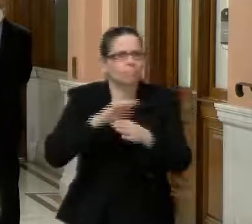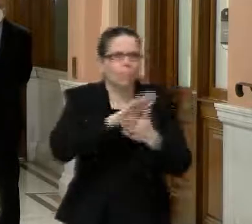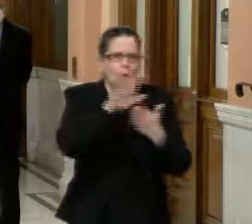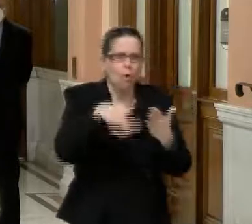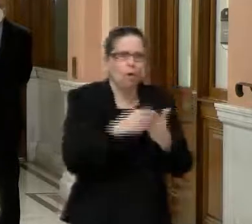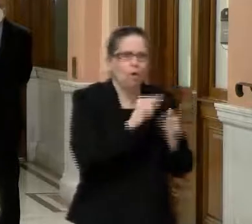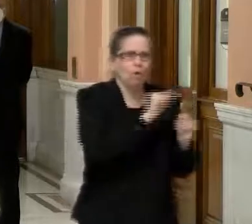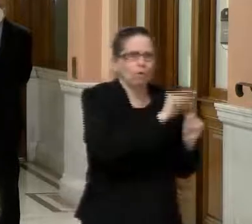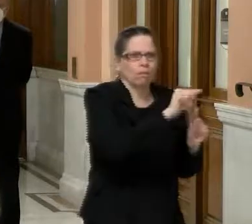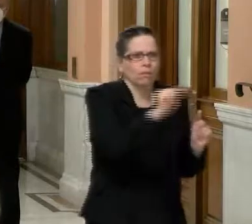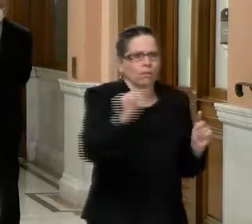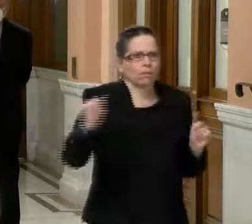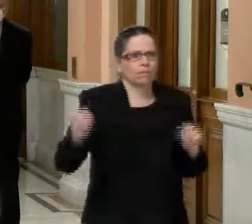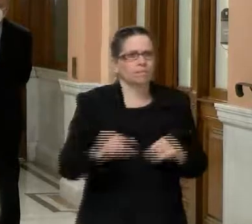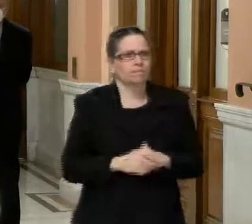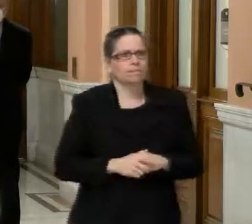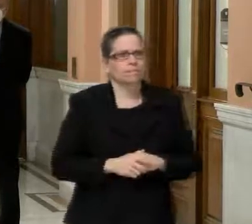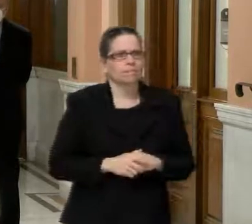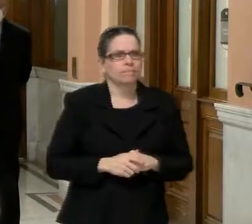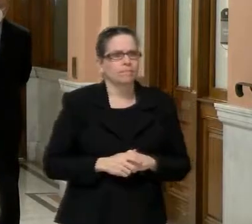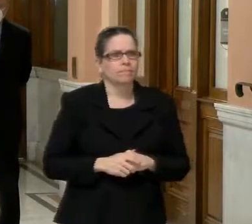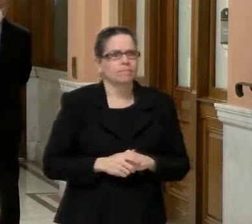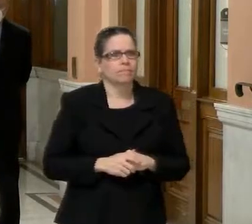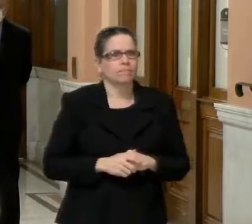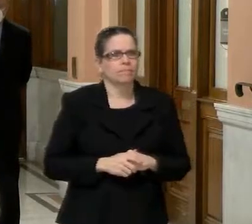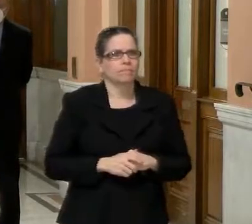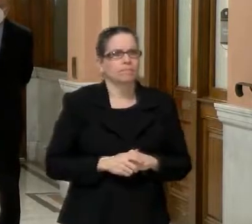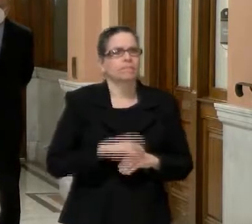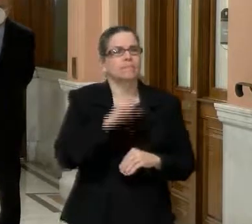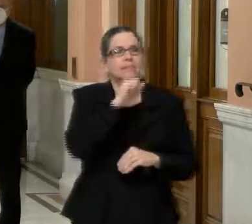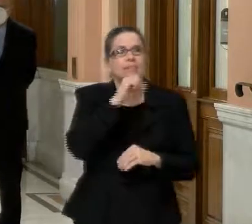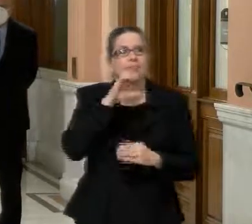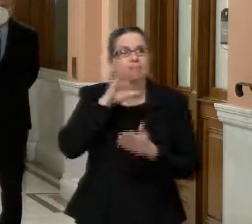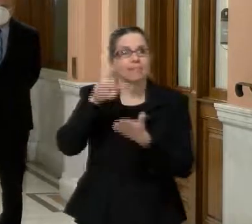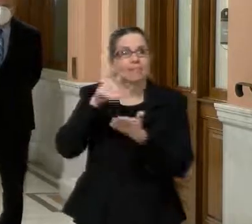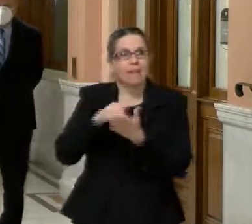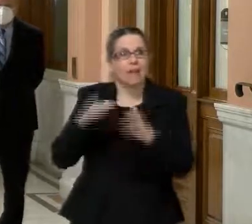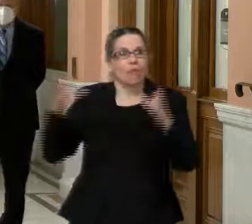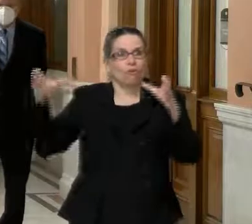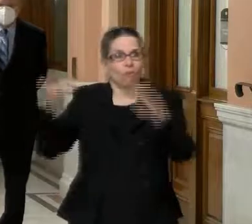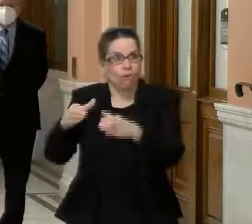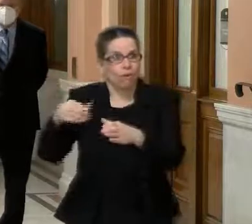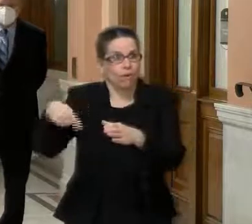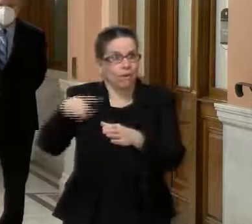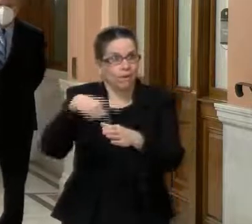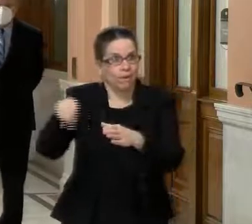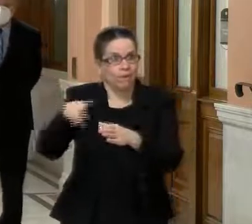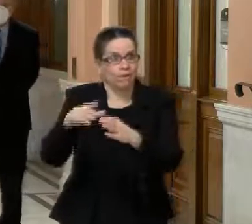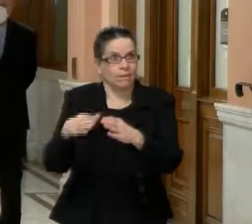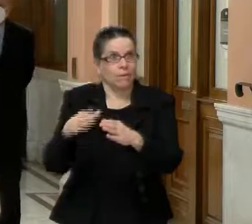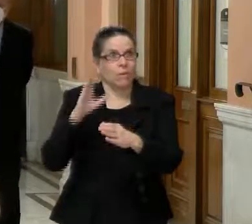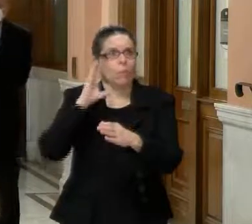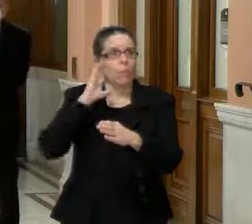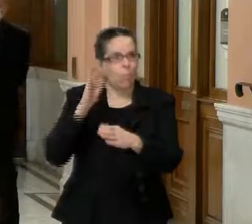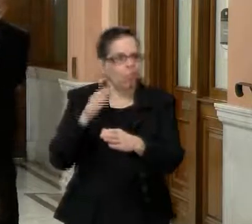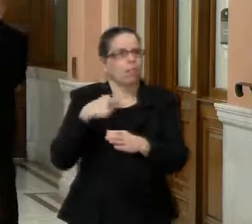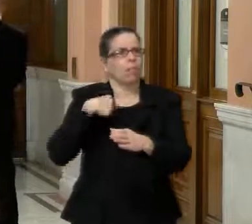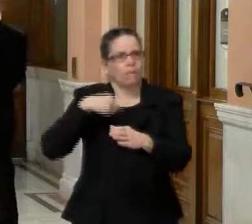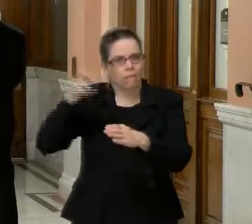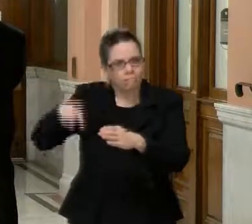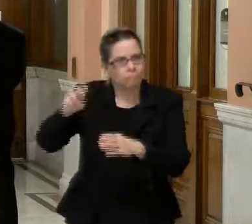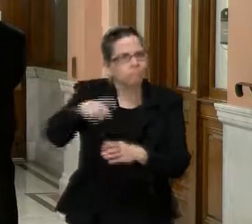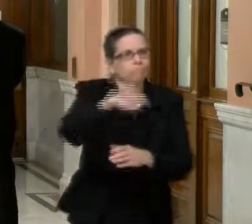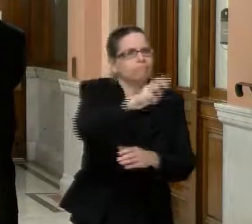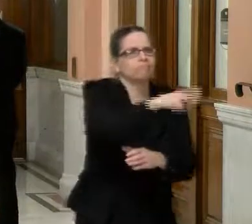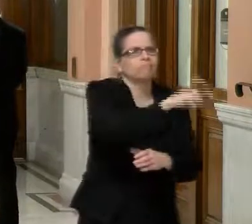EDSA Senior Center, where people come to us, and then we're trying to take the show on the road, if you will, uh, to cover more territory and more of the